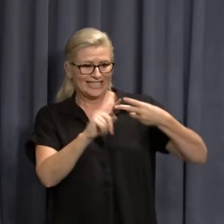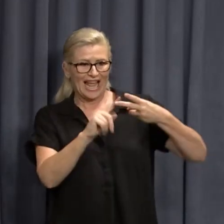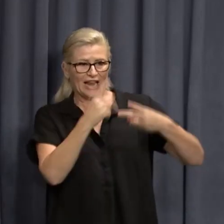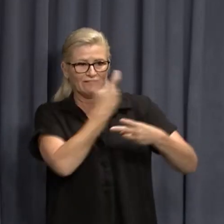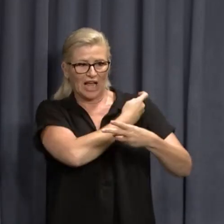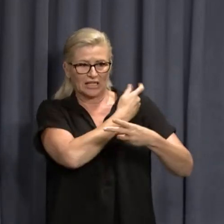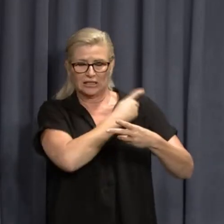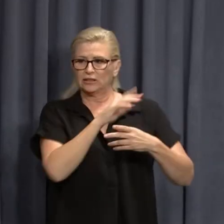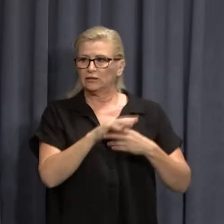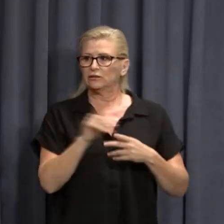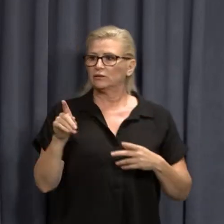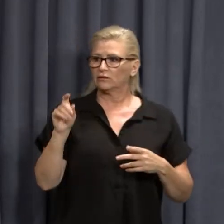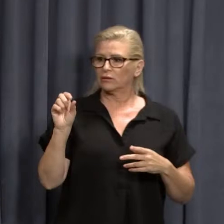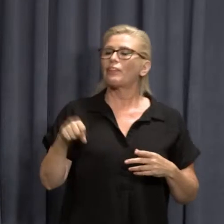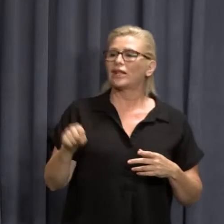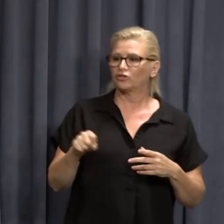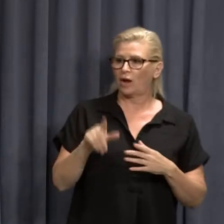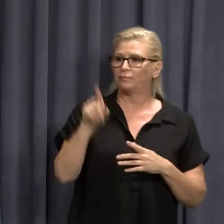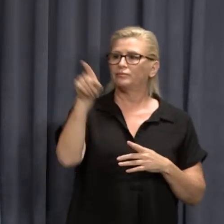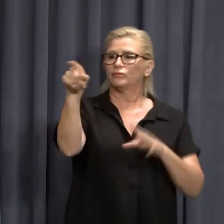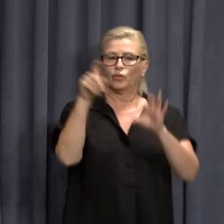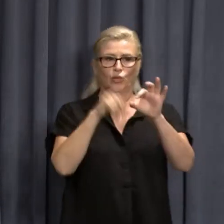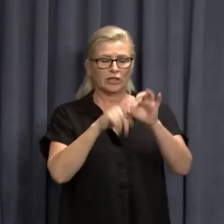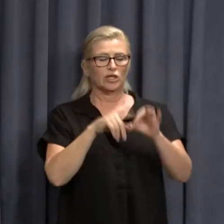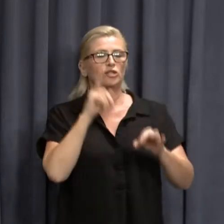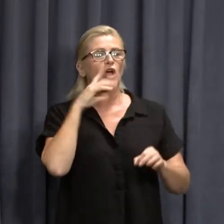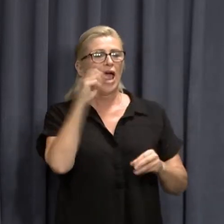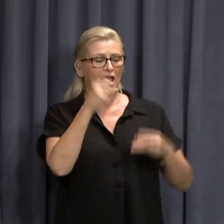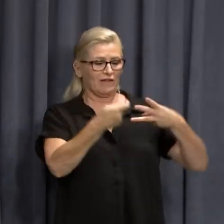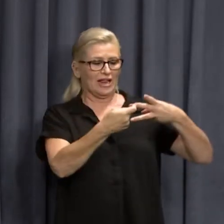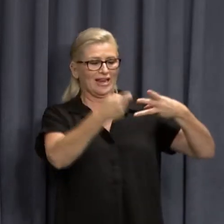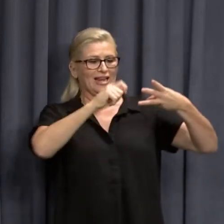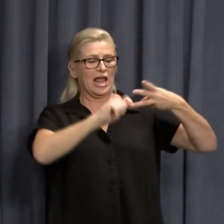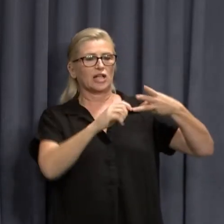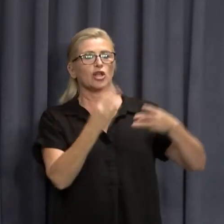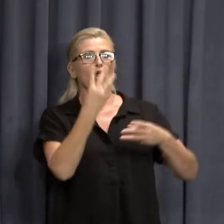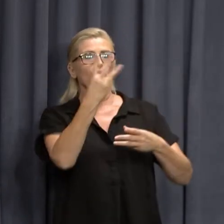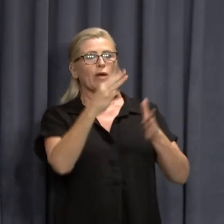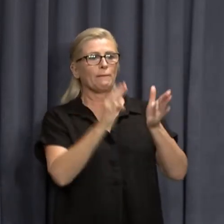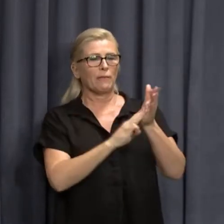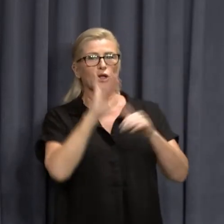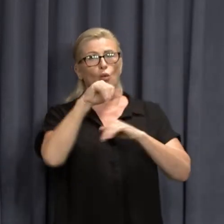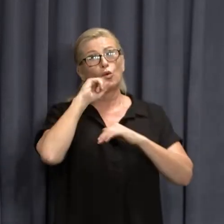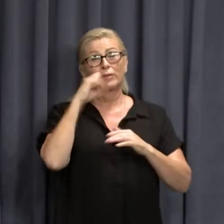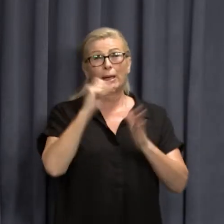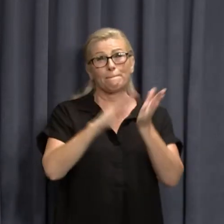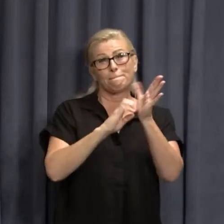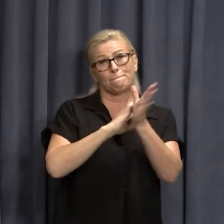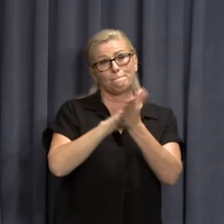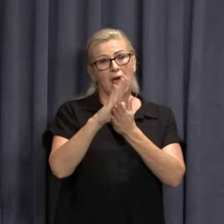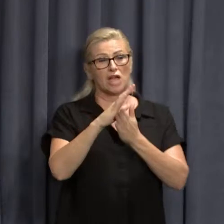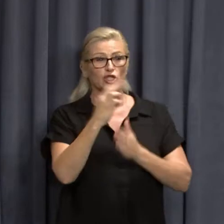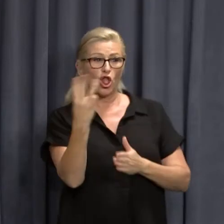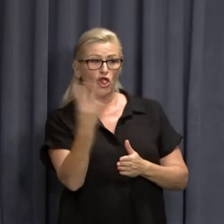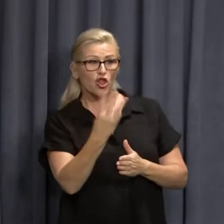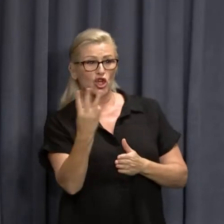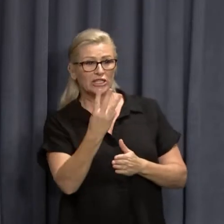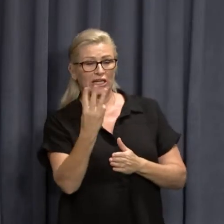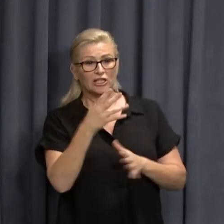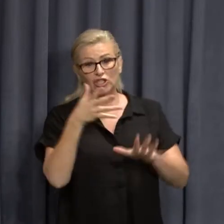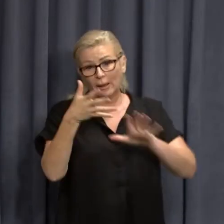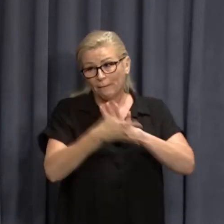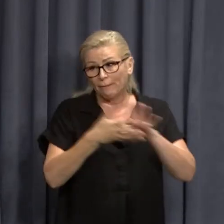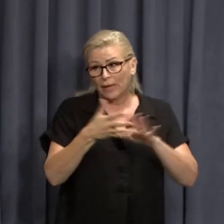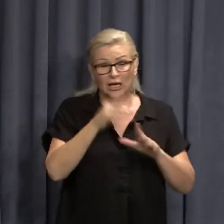So if we were 82 dose at that point three months from then it's March 13th shortly around March maybe we might